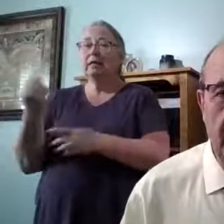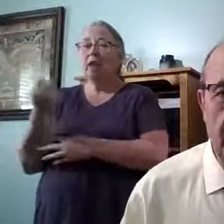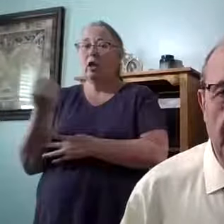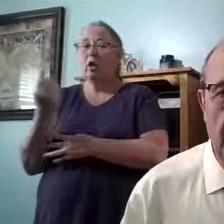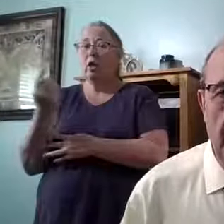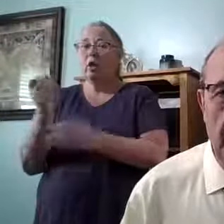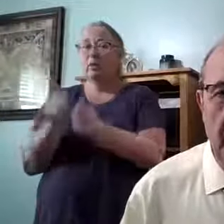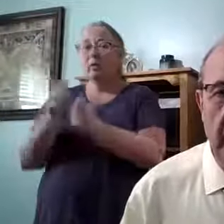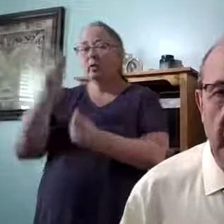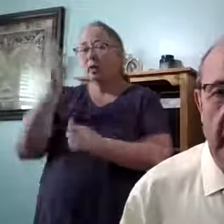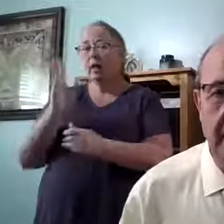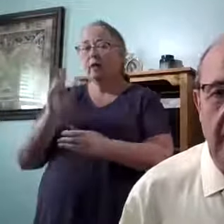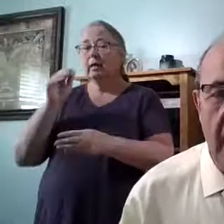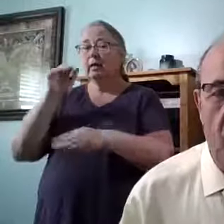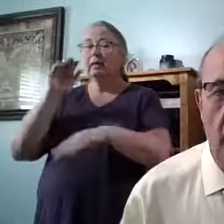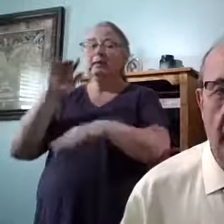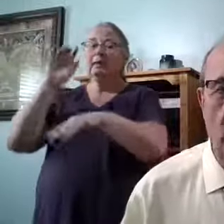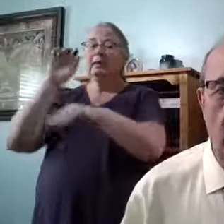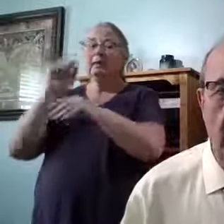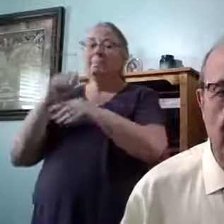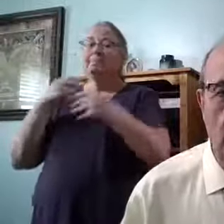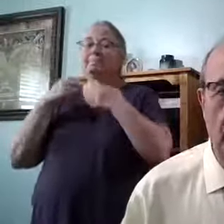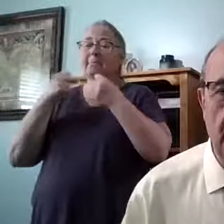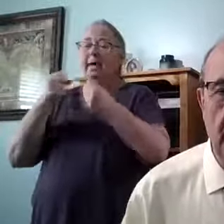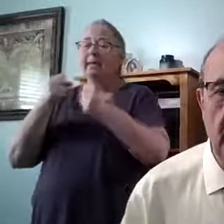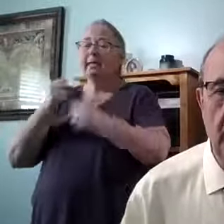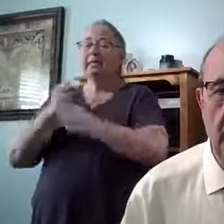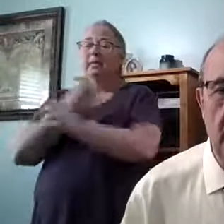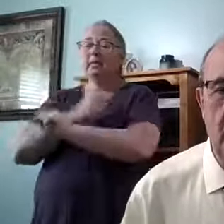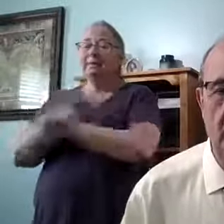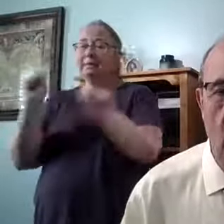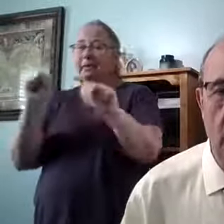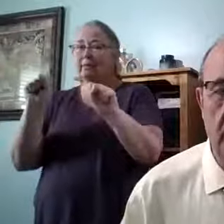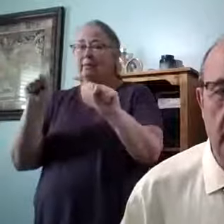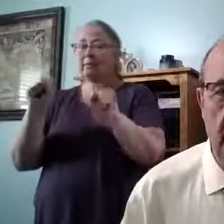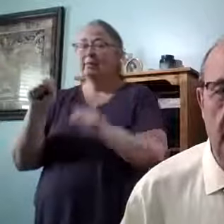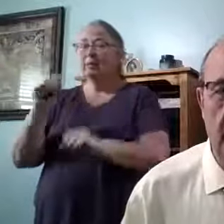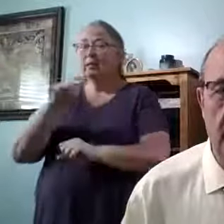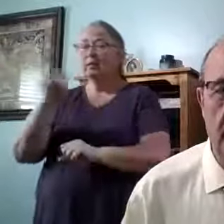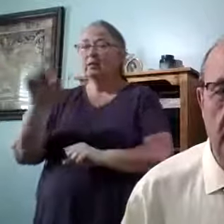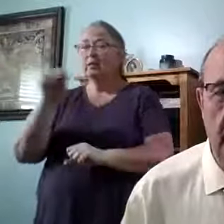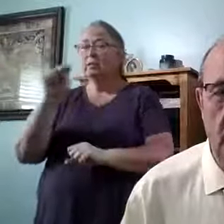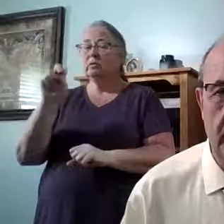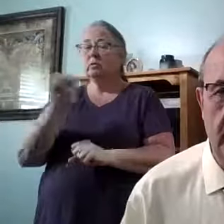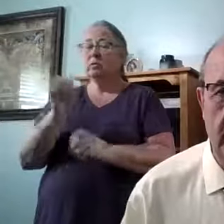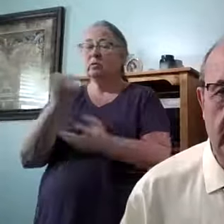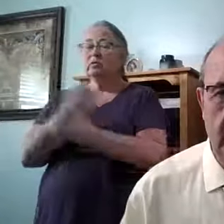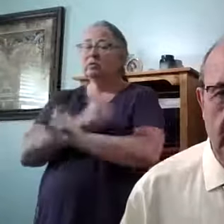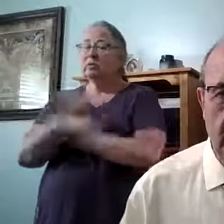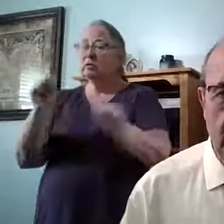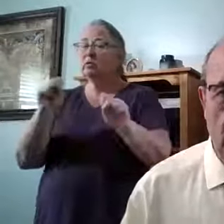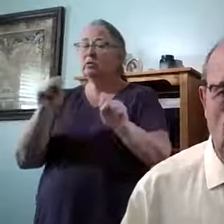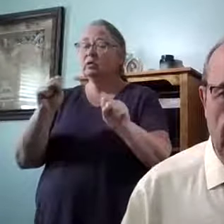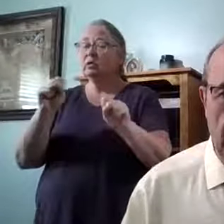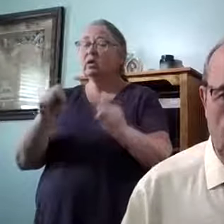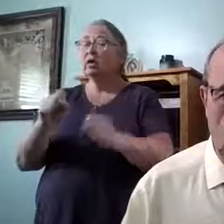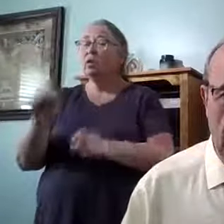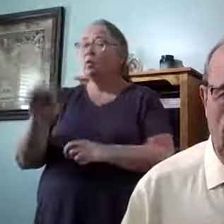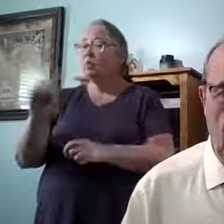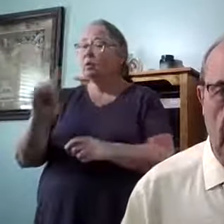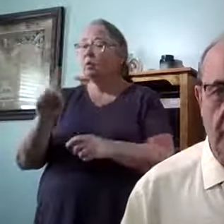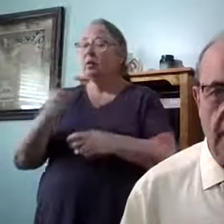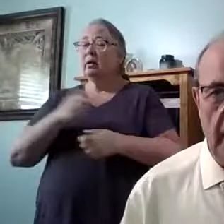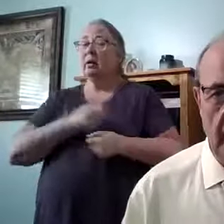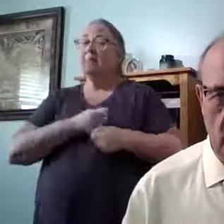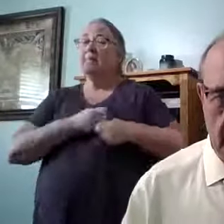to that mighty high tower, that refuge, that place, that zone of safety and security where we can pour